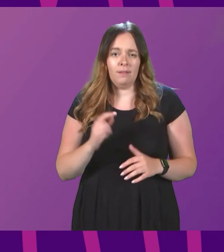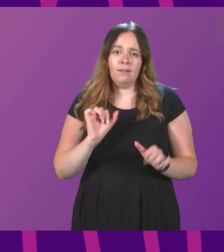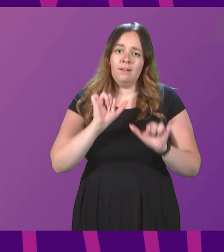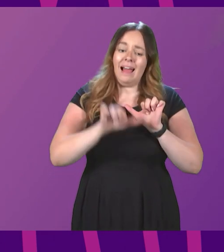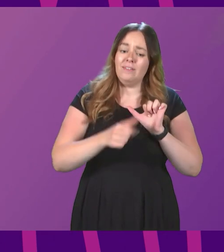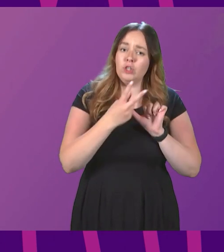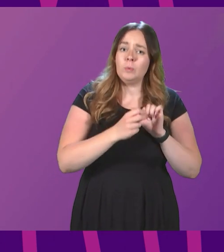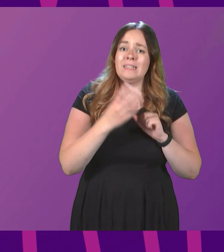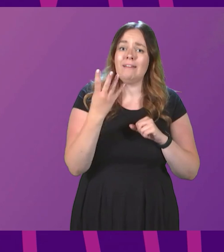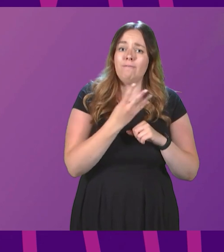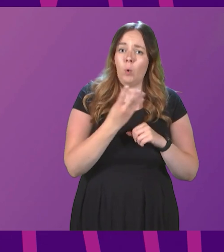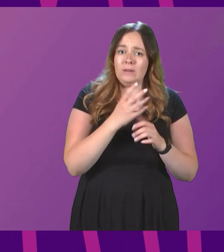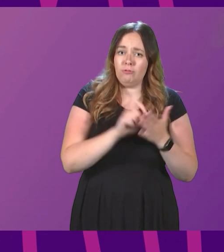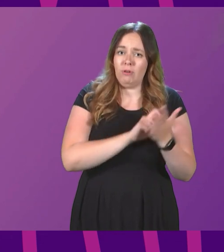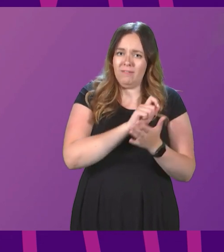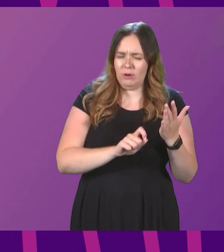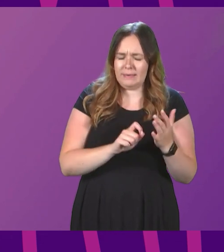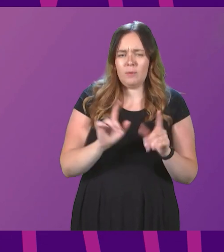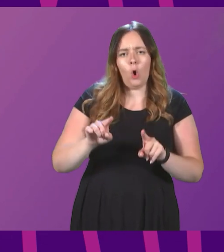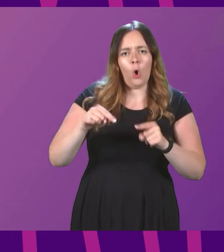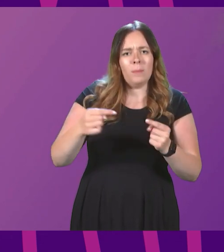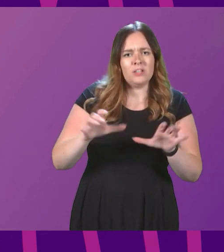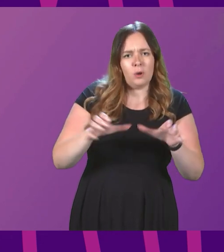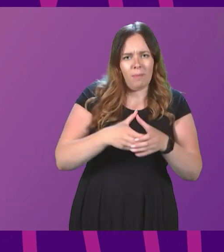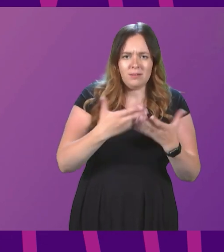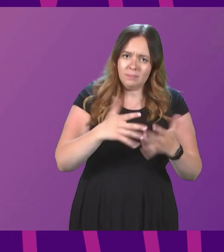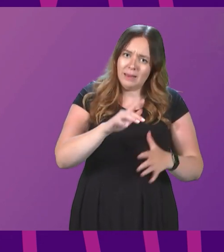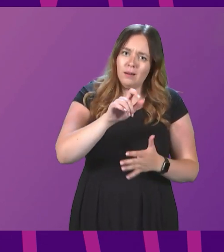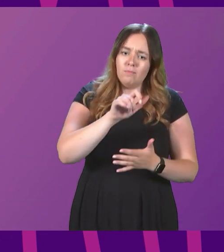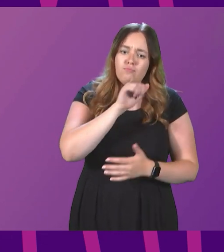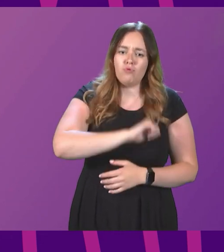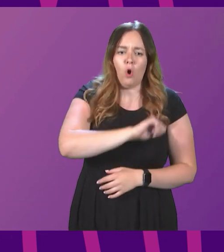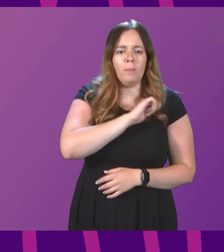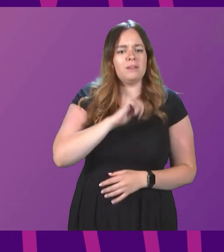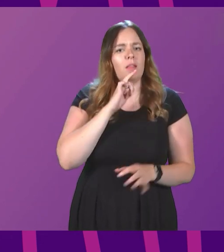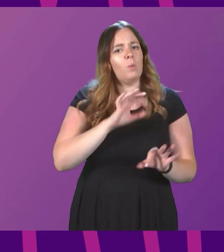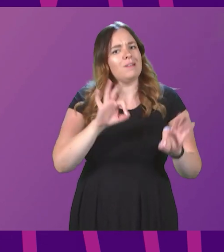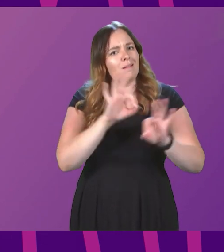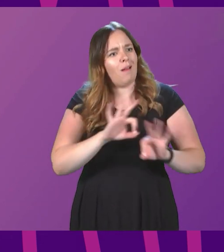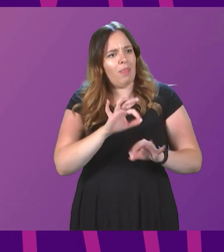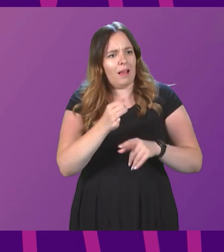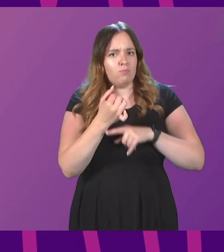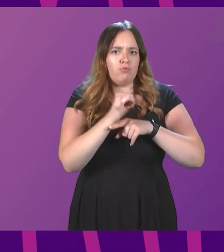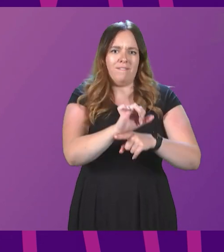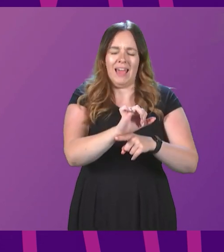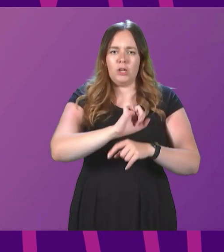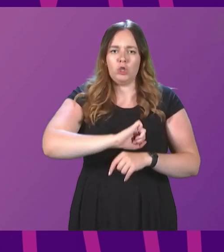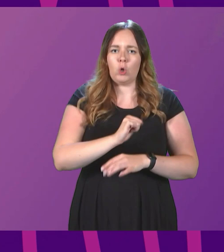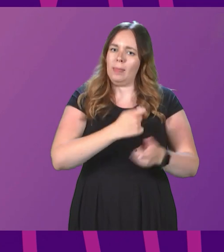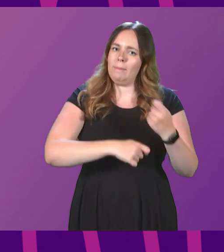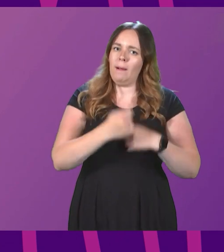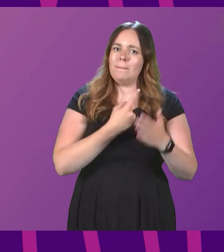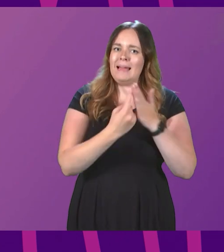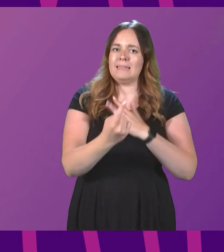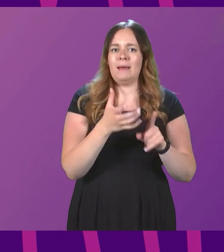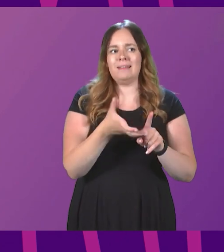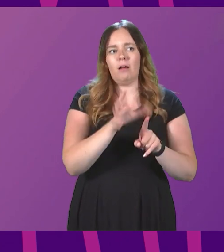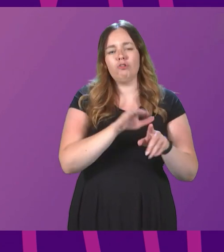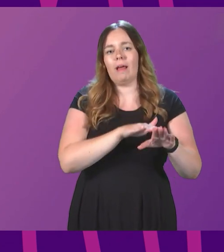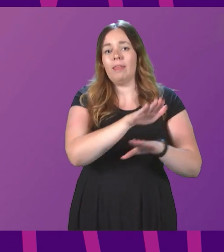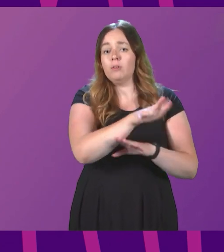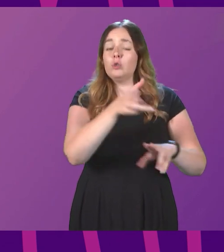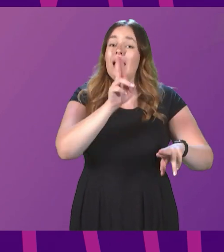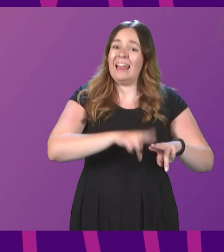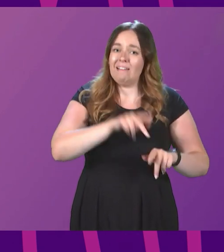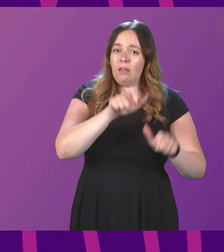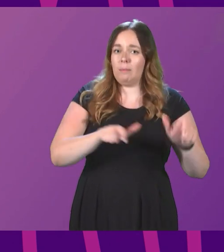referendum, opposition parties promised through the Smith Commission that there was nothing preventing Scotland becoming an independent country in the future, should